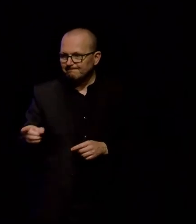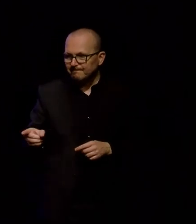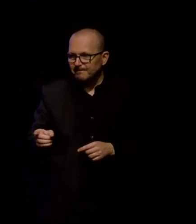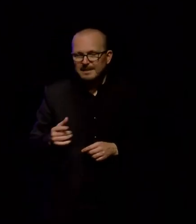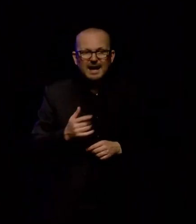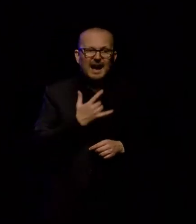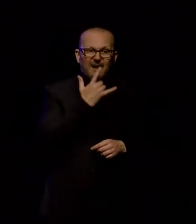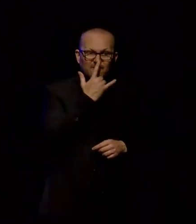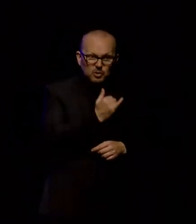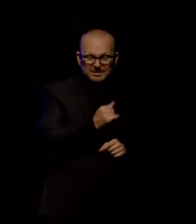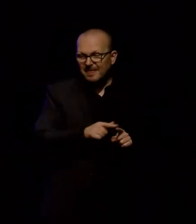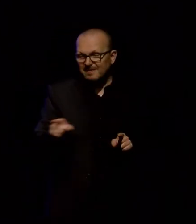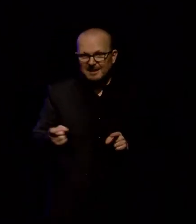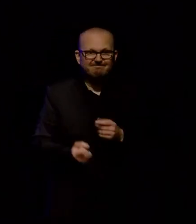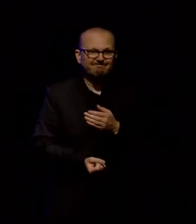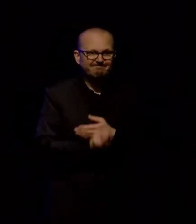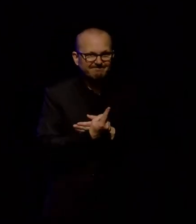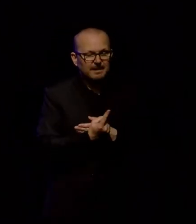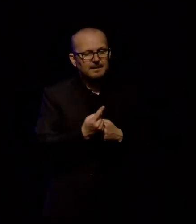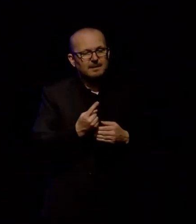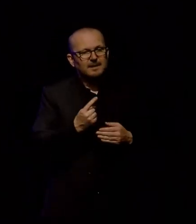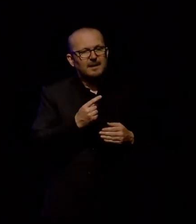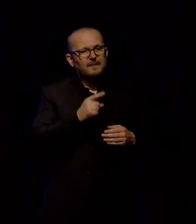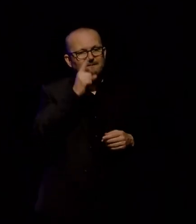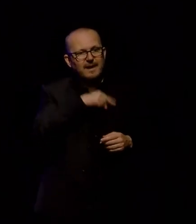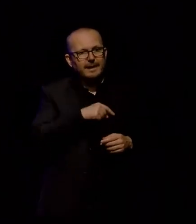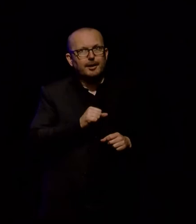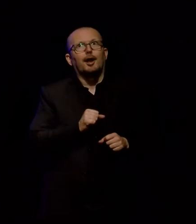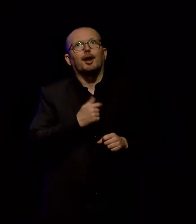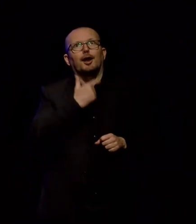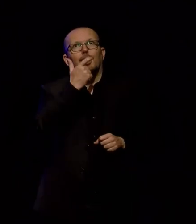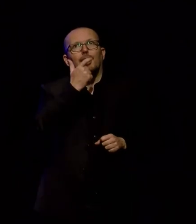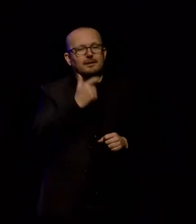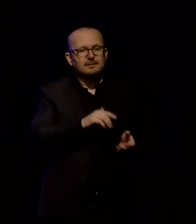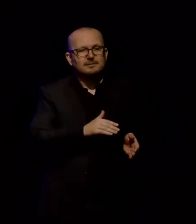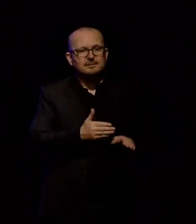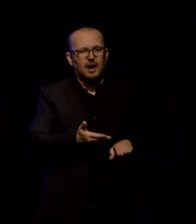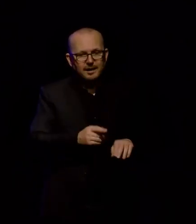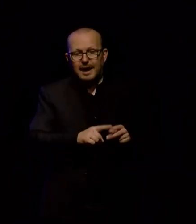Shakespearean turn, as Nigel died in the nest he created with his beloved concrete gannet.